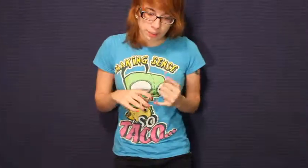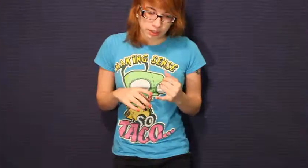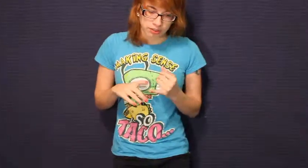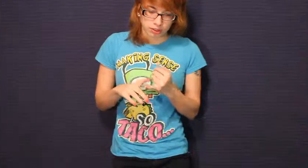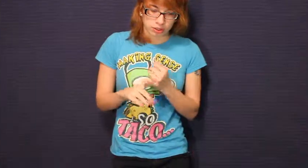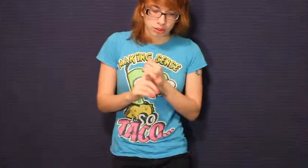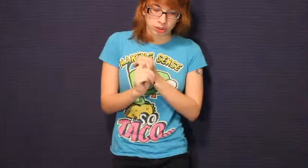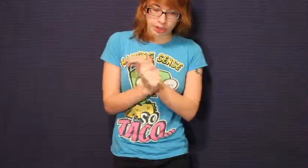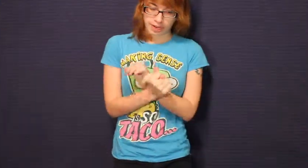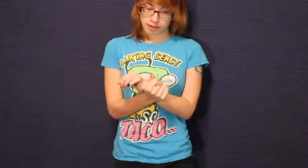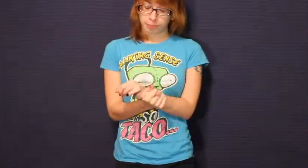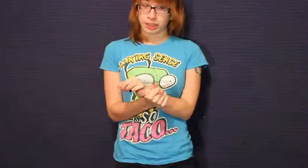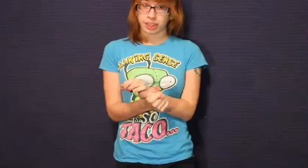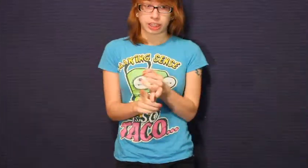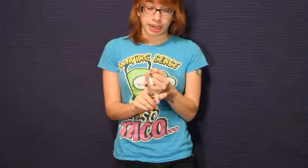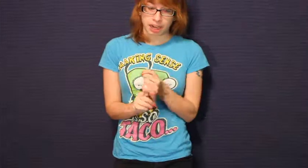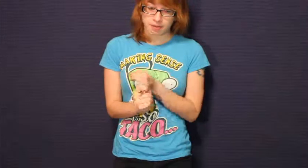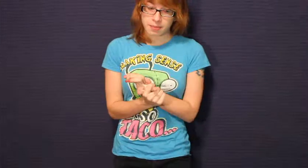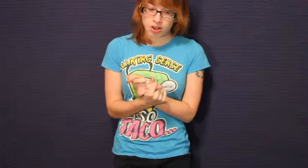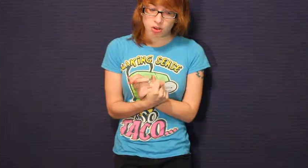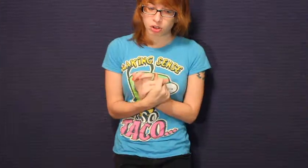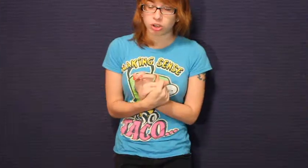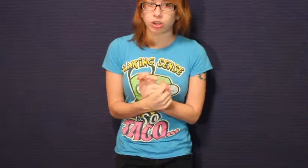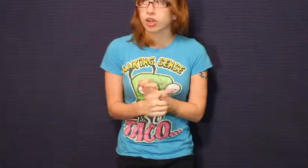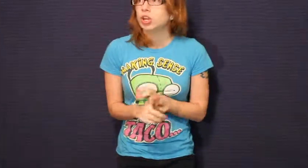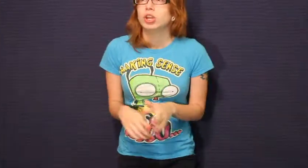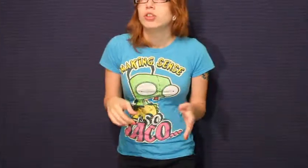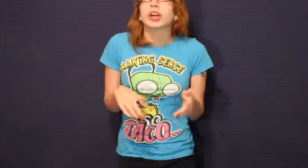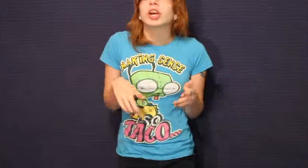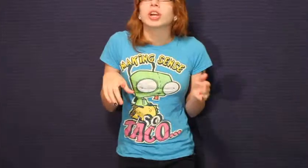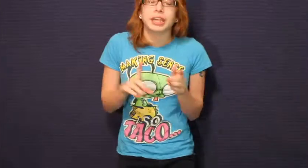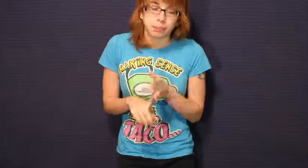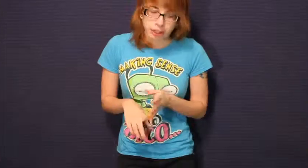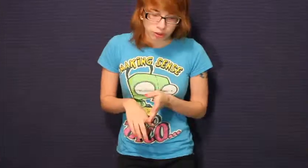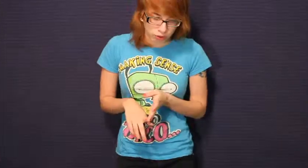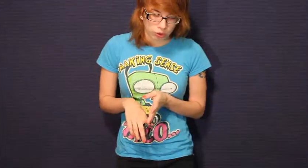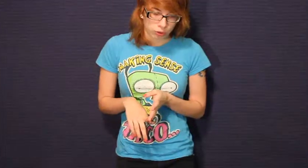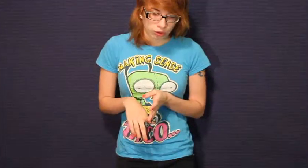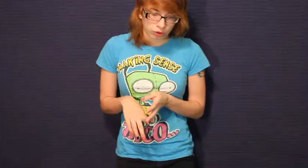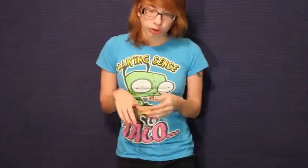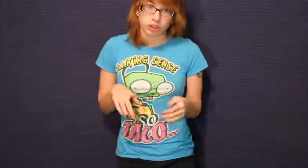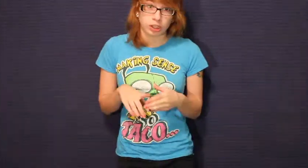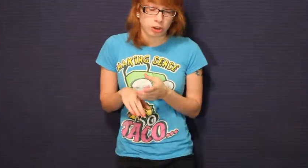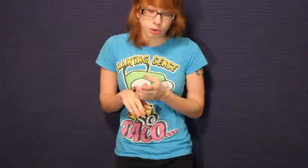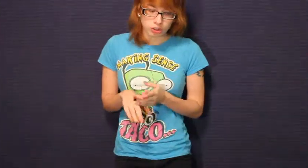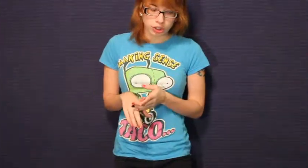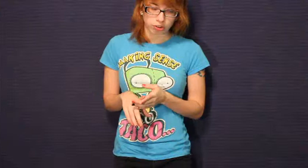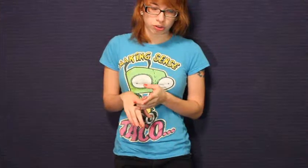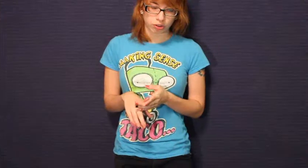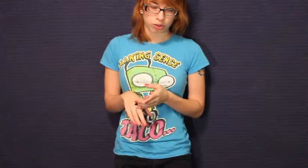means you can't have meat, can't have milk, there can't be any zoos, no circuses,